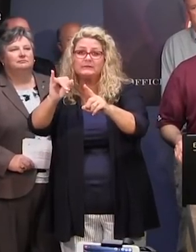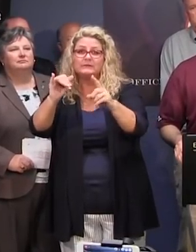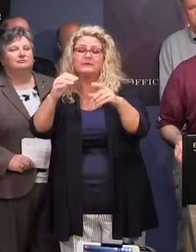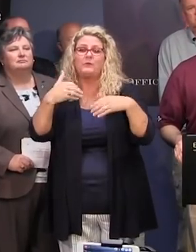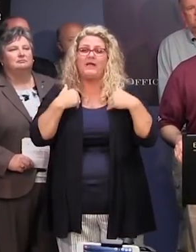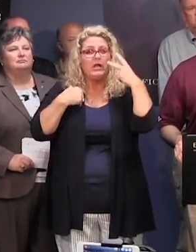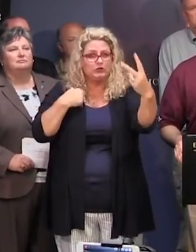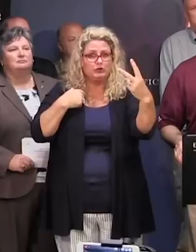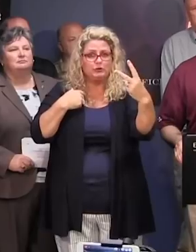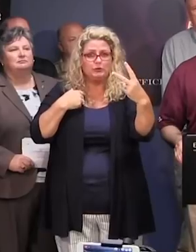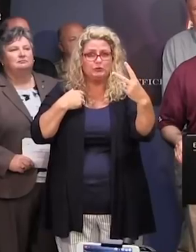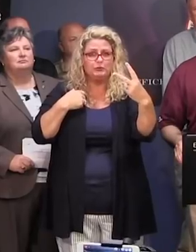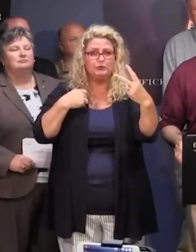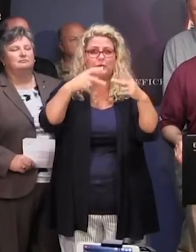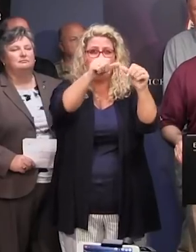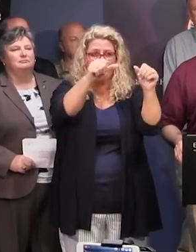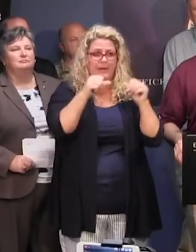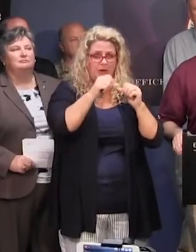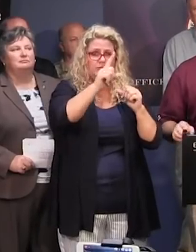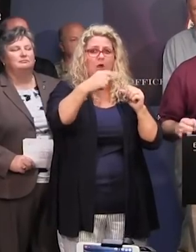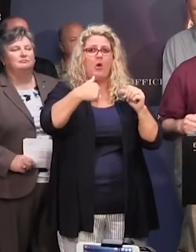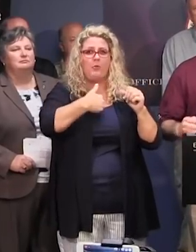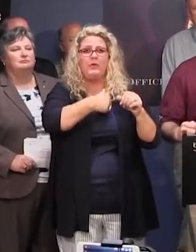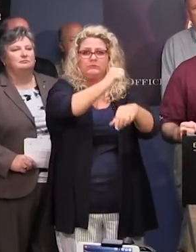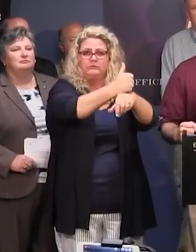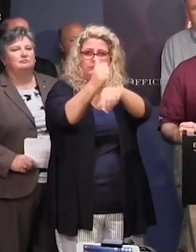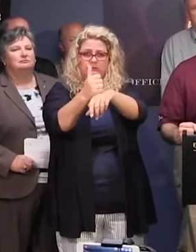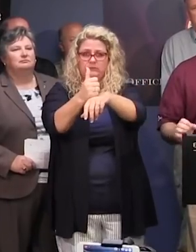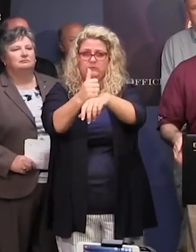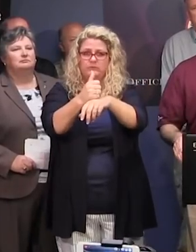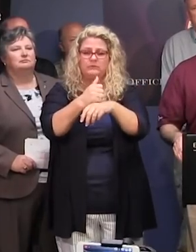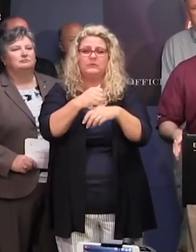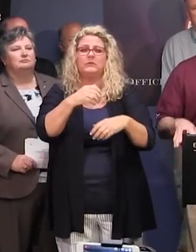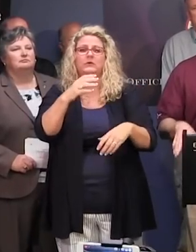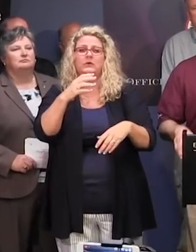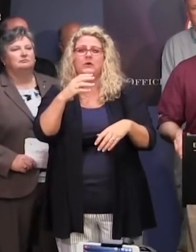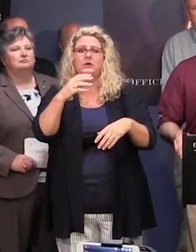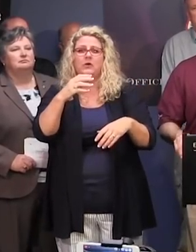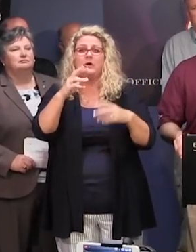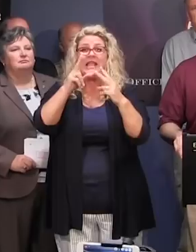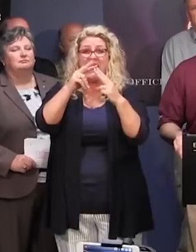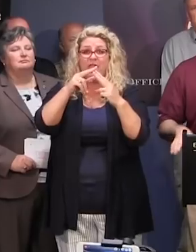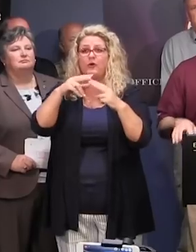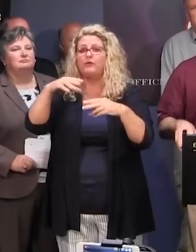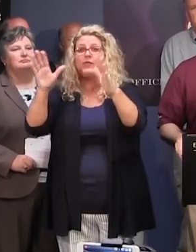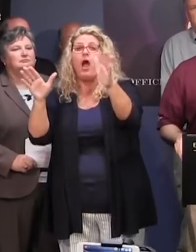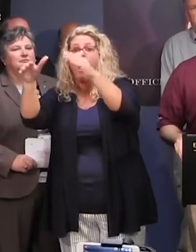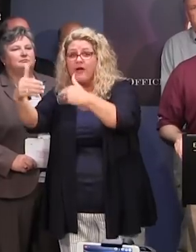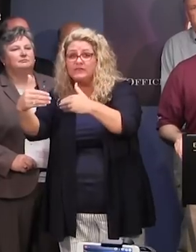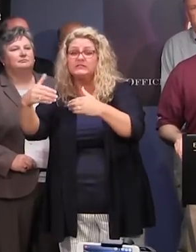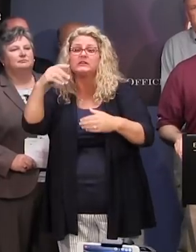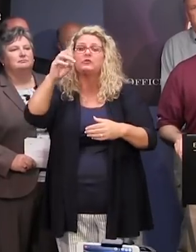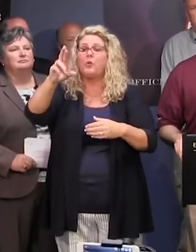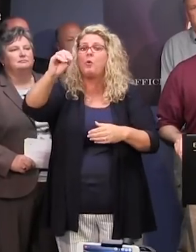two remote capabilities that we will use to go ahead and either augment organizations or branch officers that do not